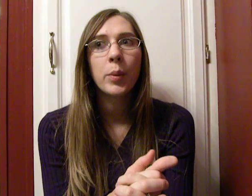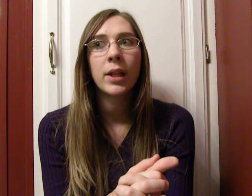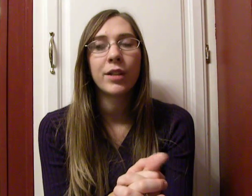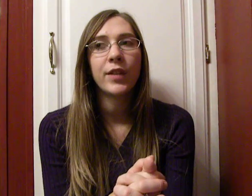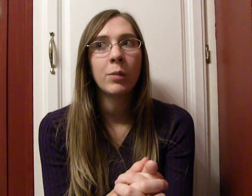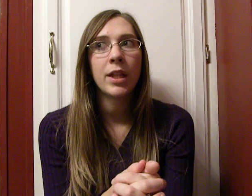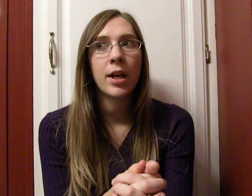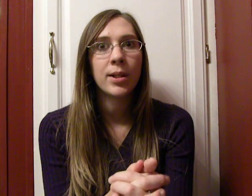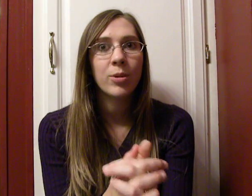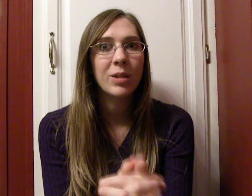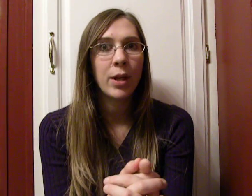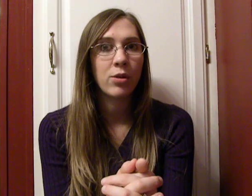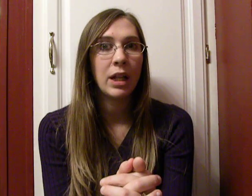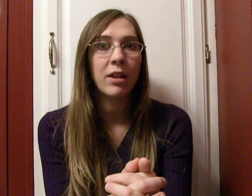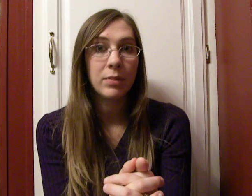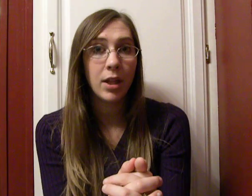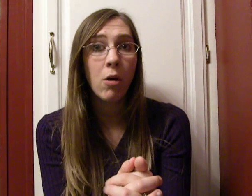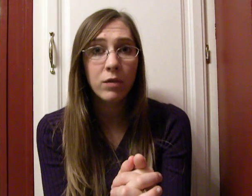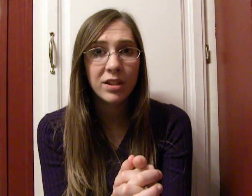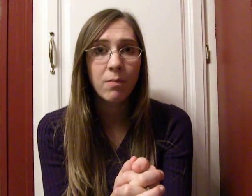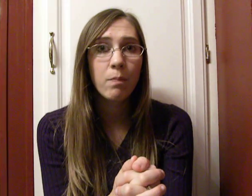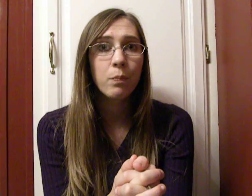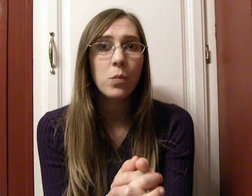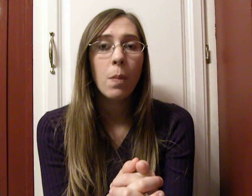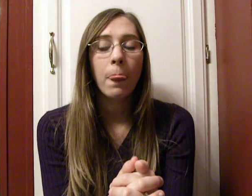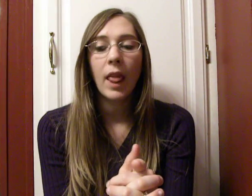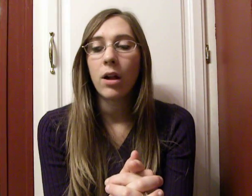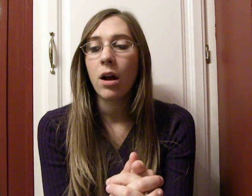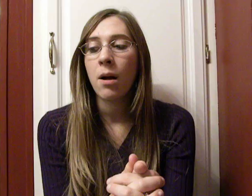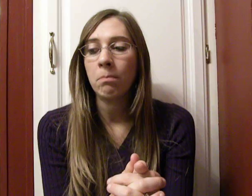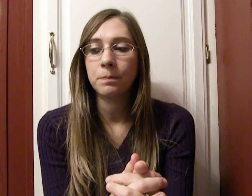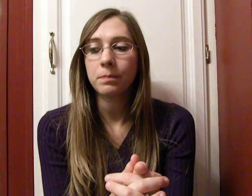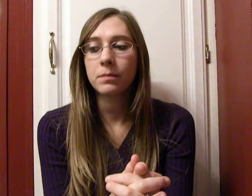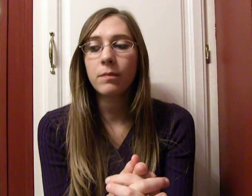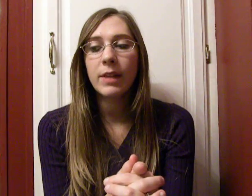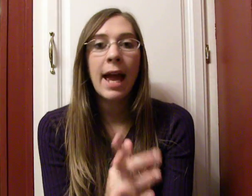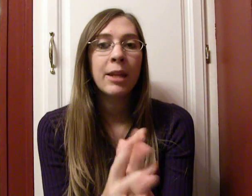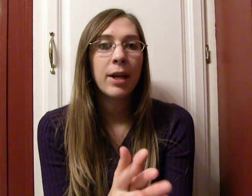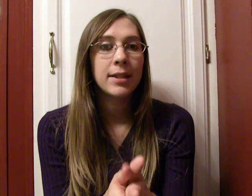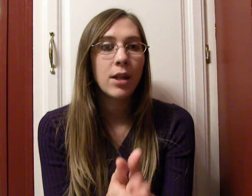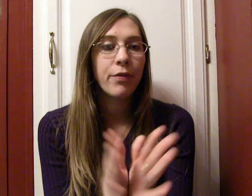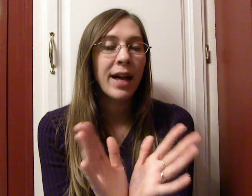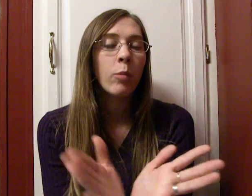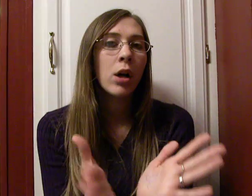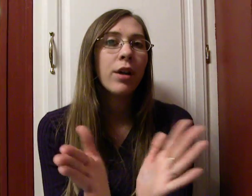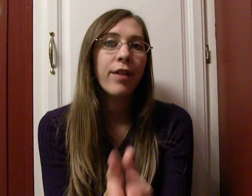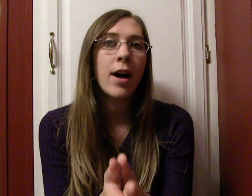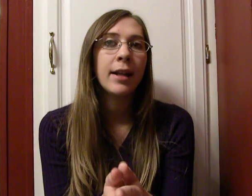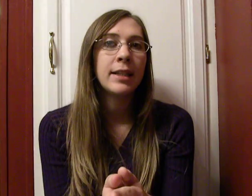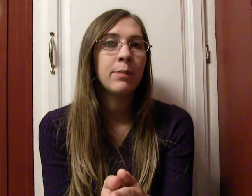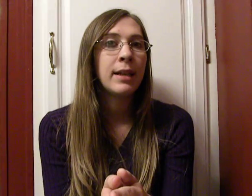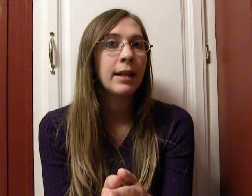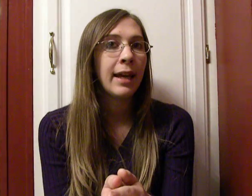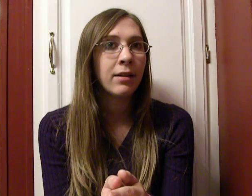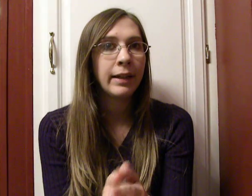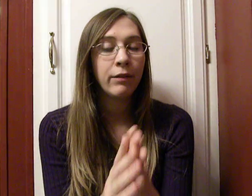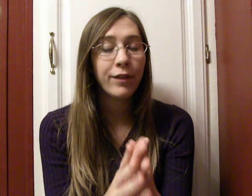couple and a family that are so special like themselves. Um, anyways, that walk-a-thon is being held in